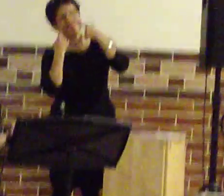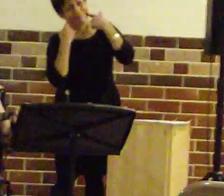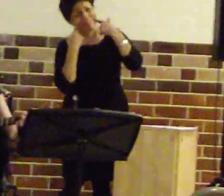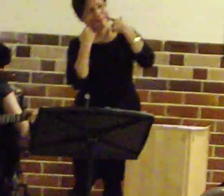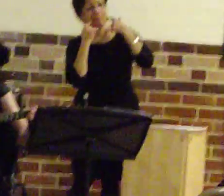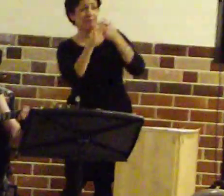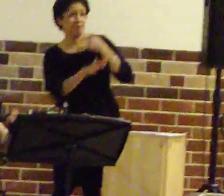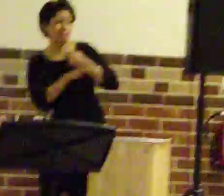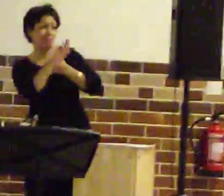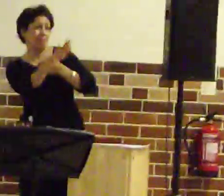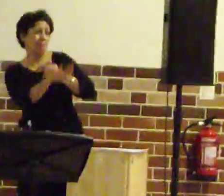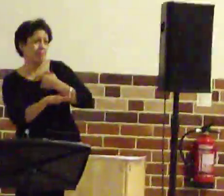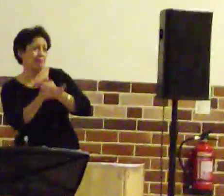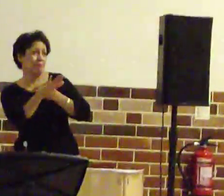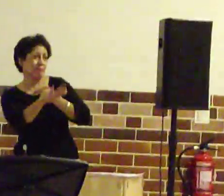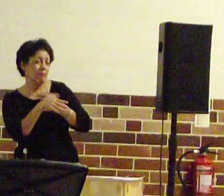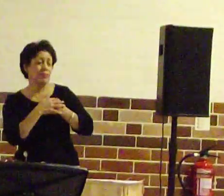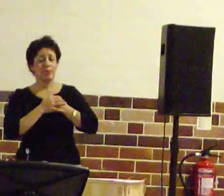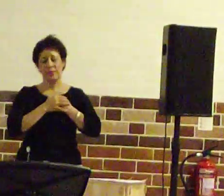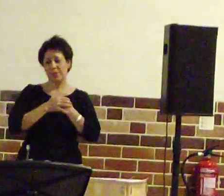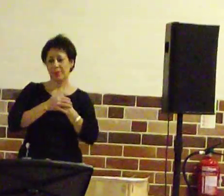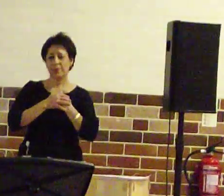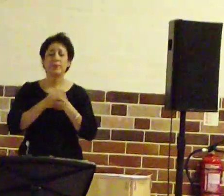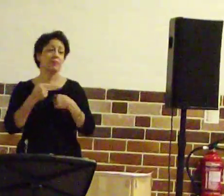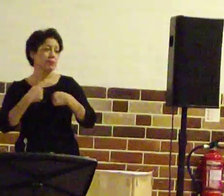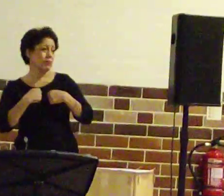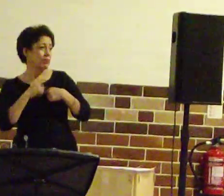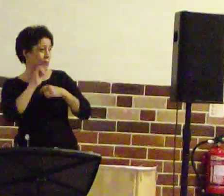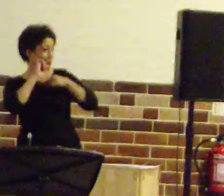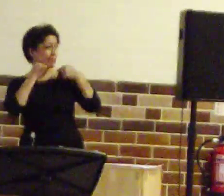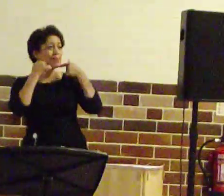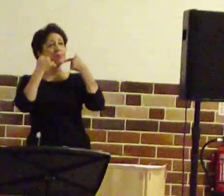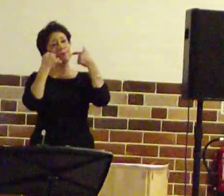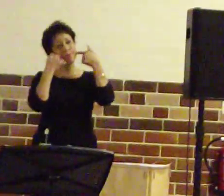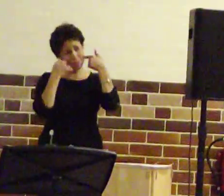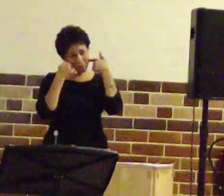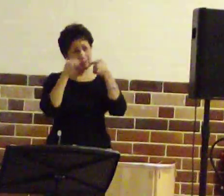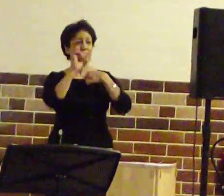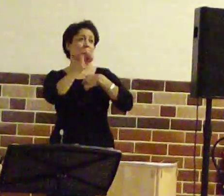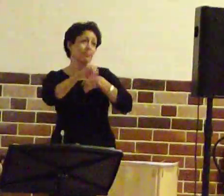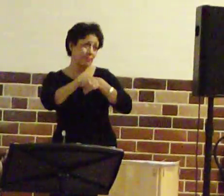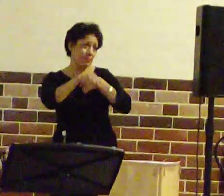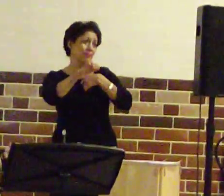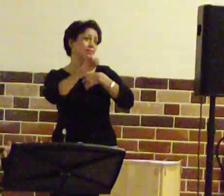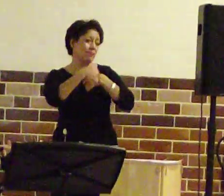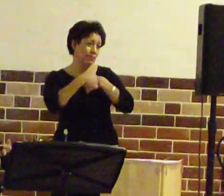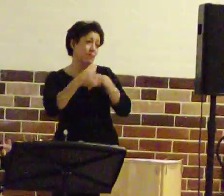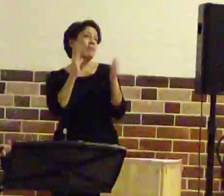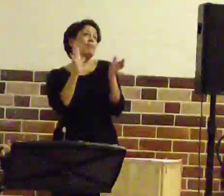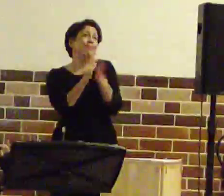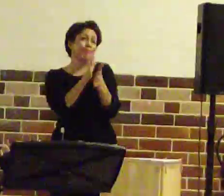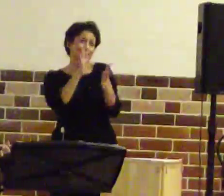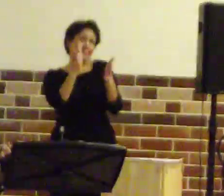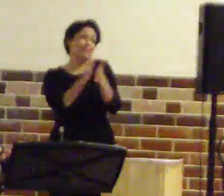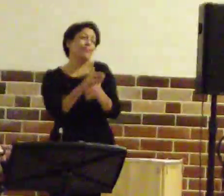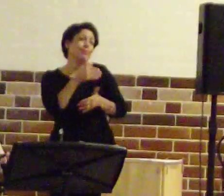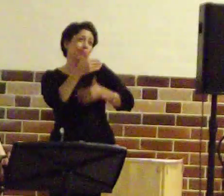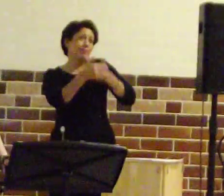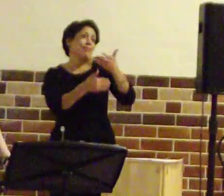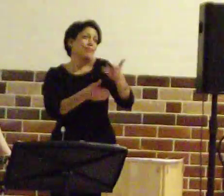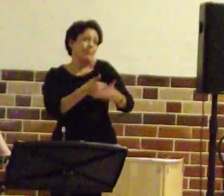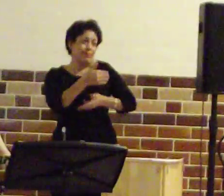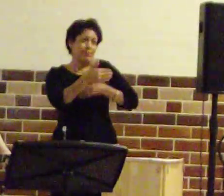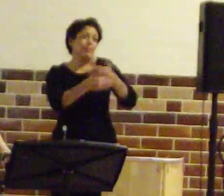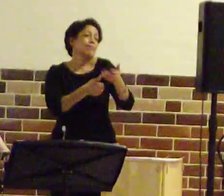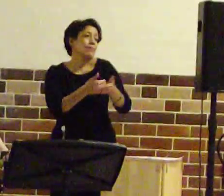there too. Yes, and I will smile and nod and smile. I'll be happy all the while.